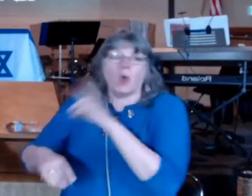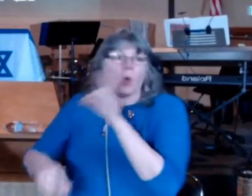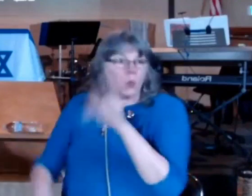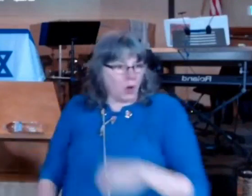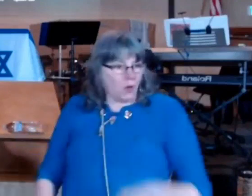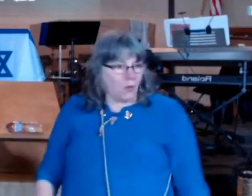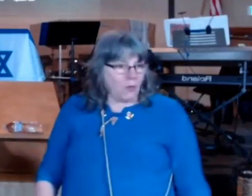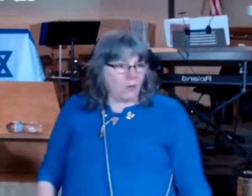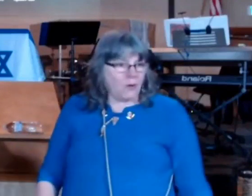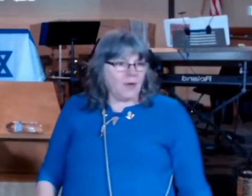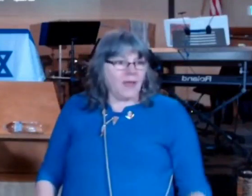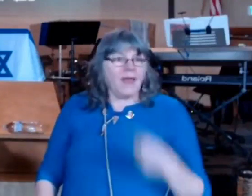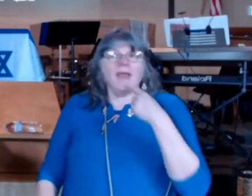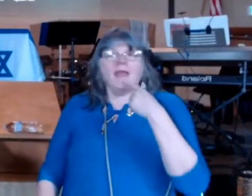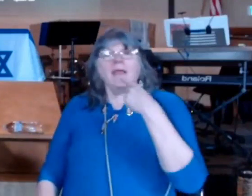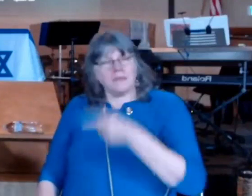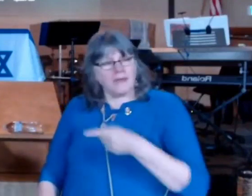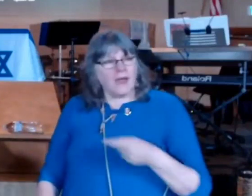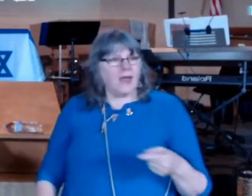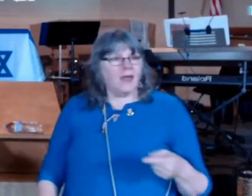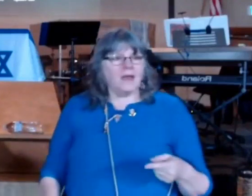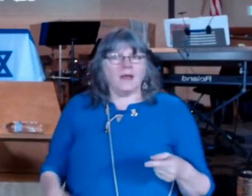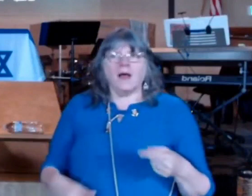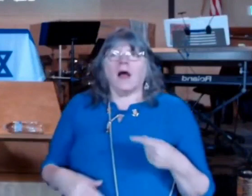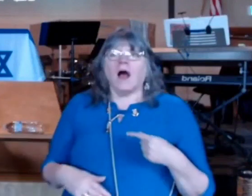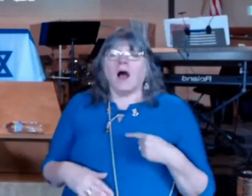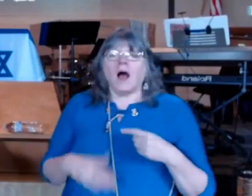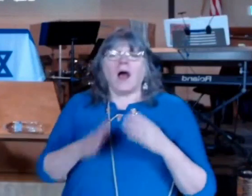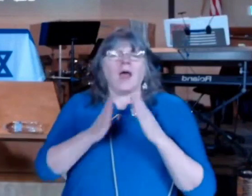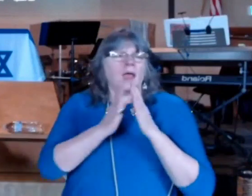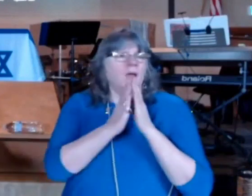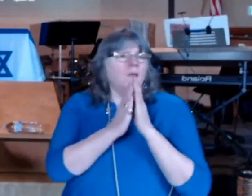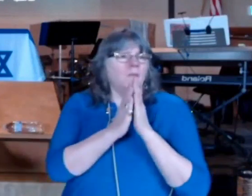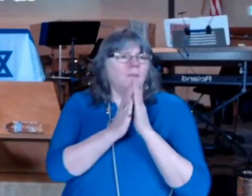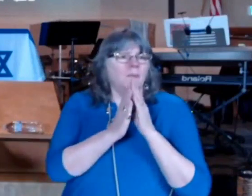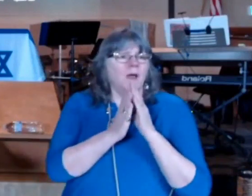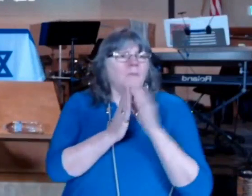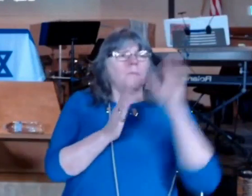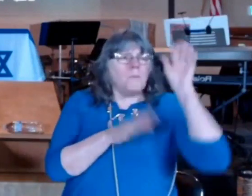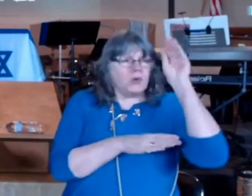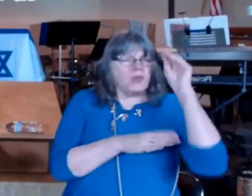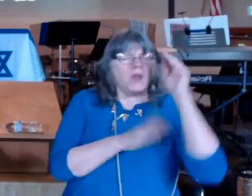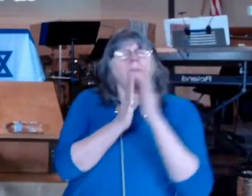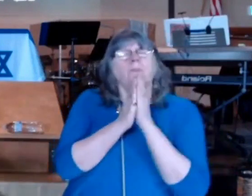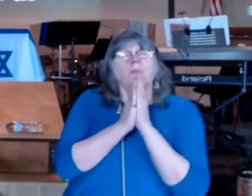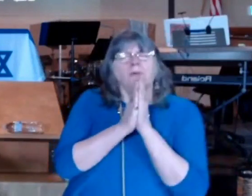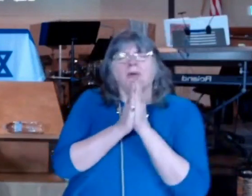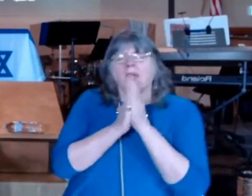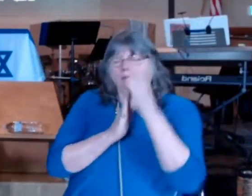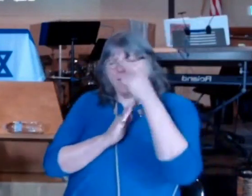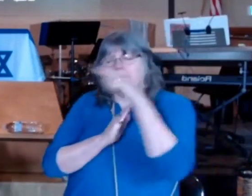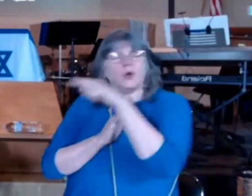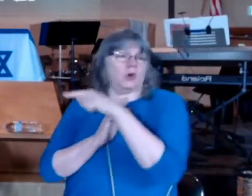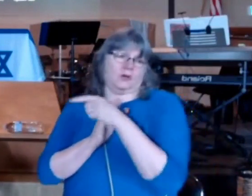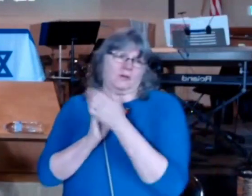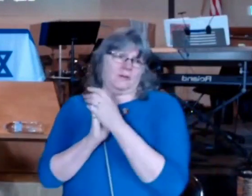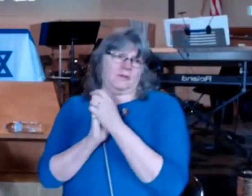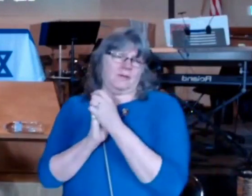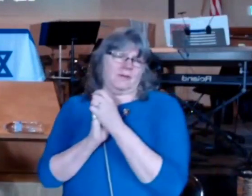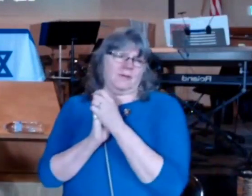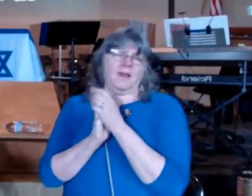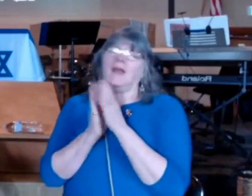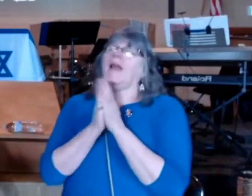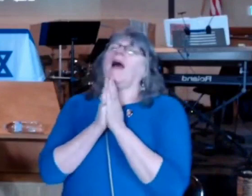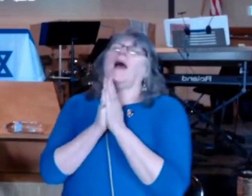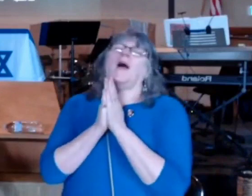for her he prayed a hard cry for her and in other texts I've read that he even